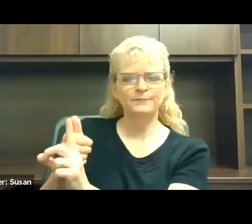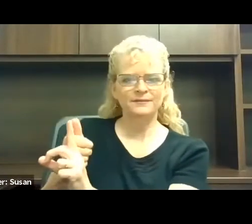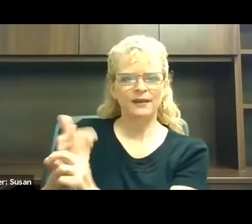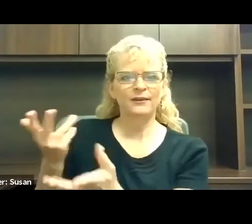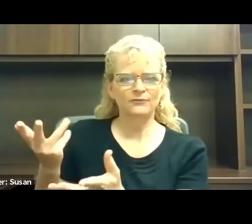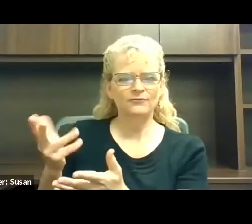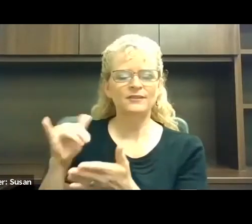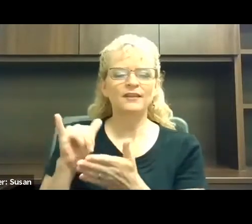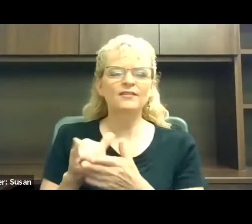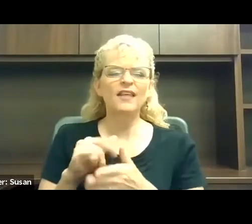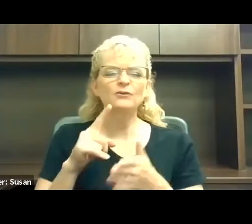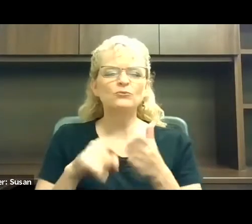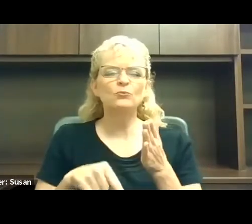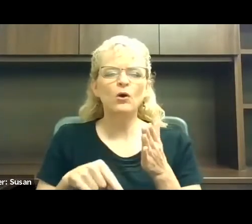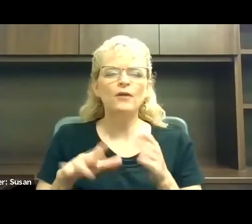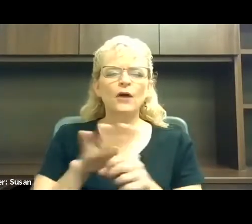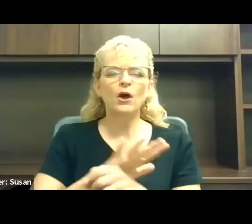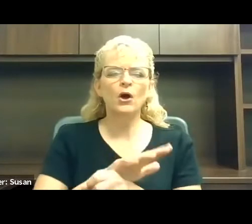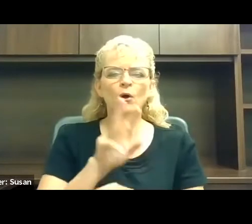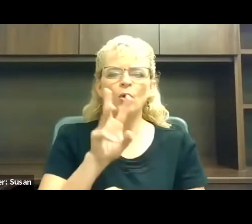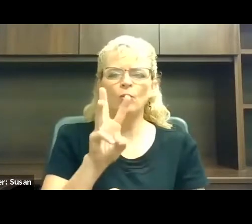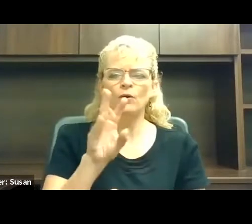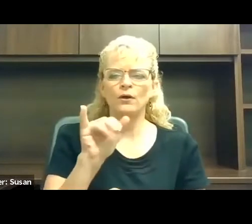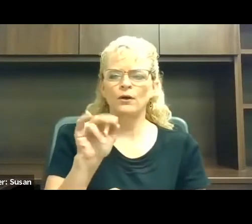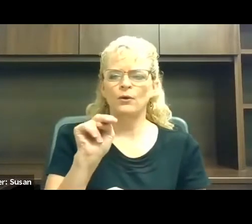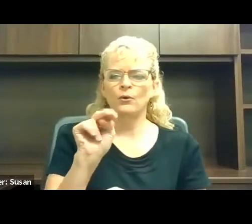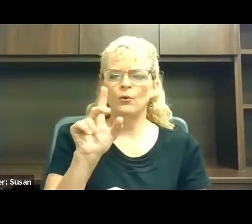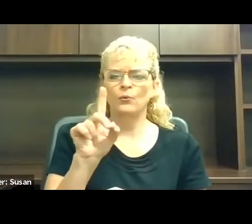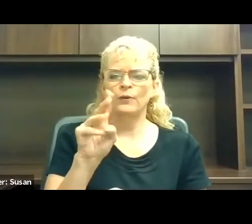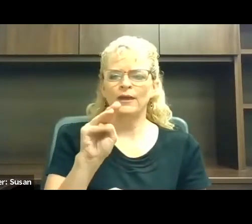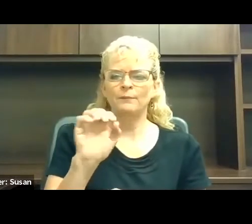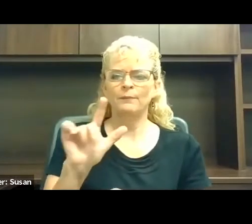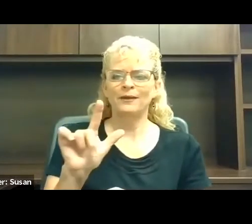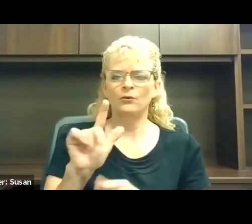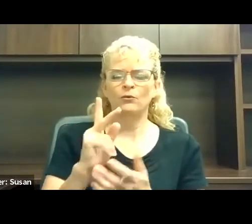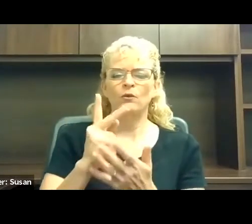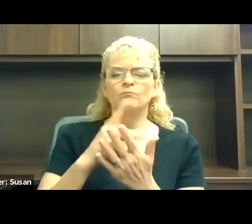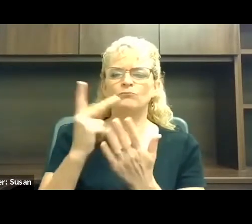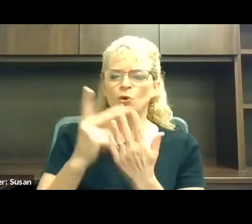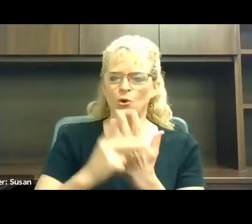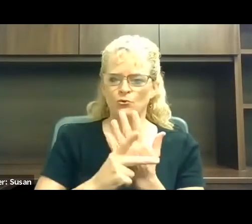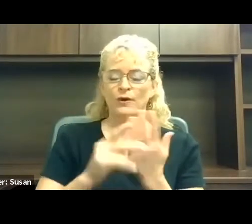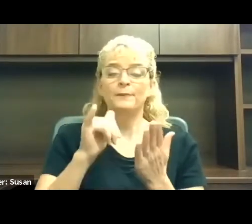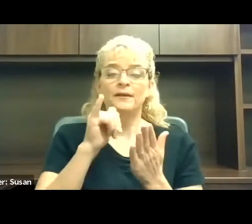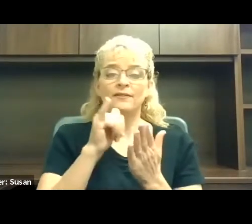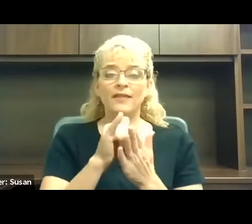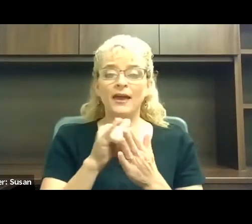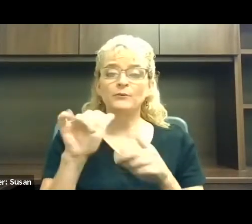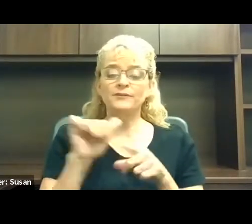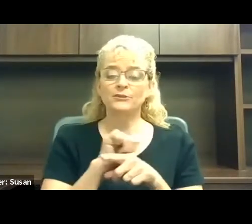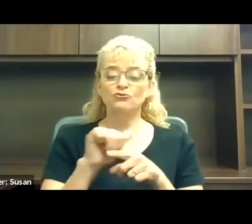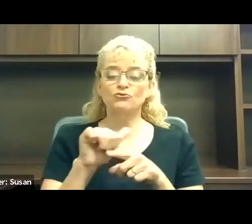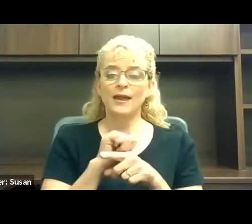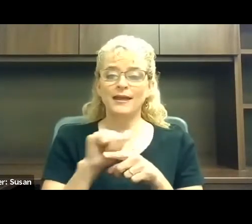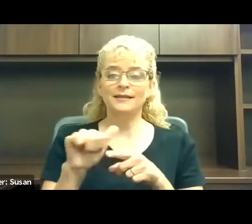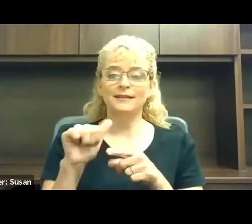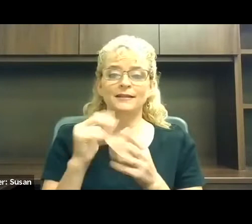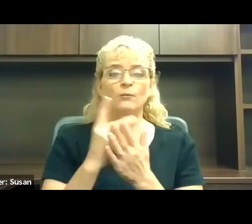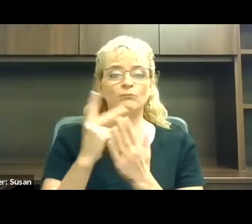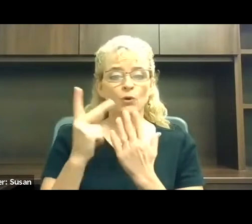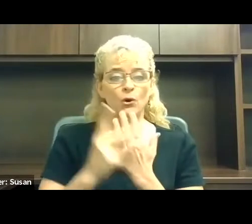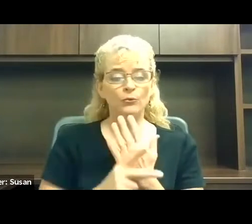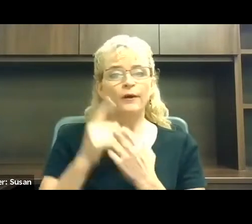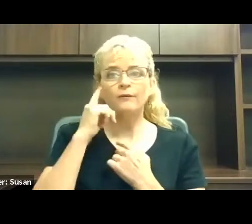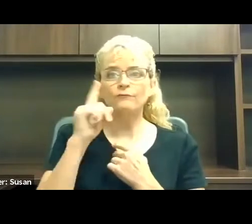windmill program was about. It's a training program that employers use for managers and supervisors